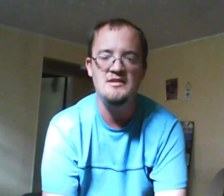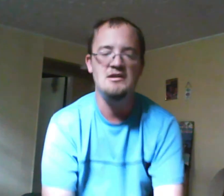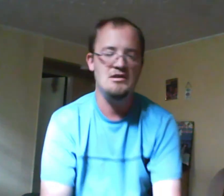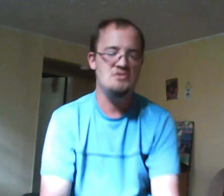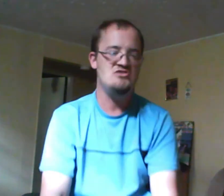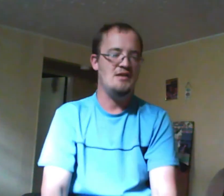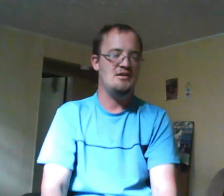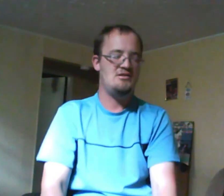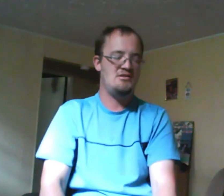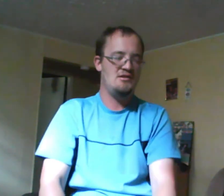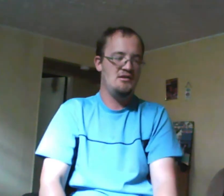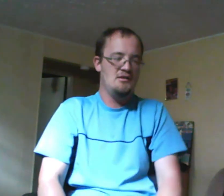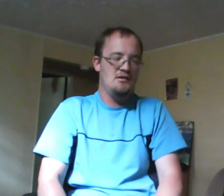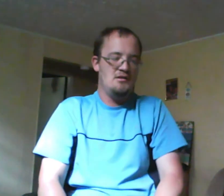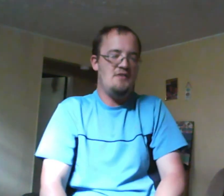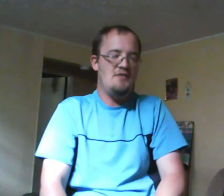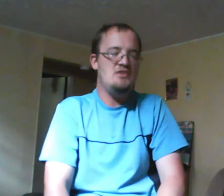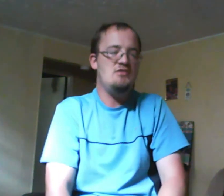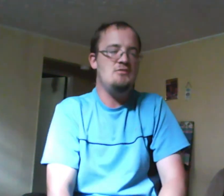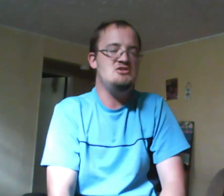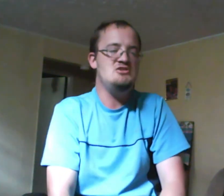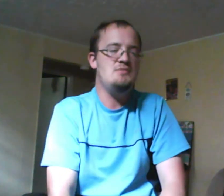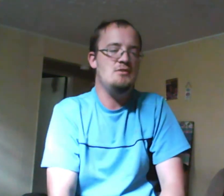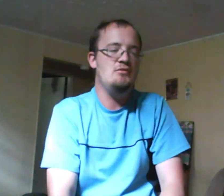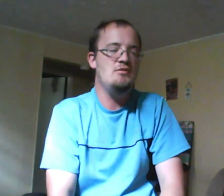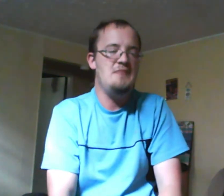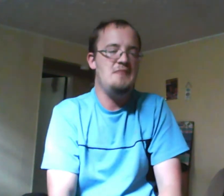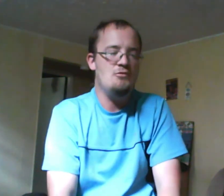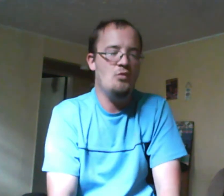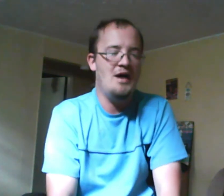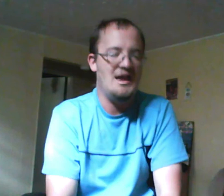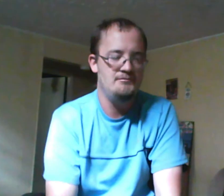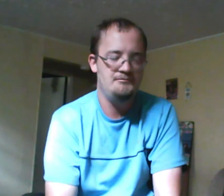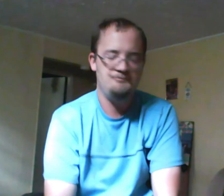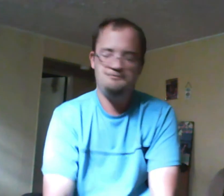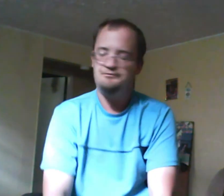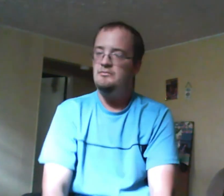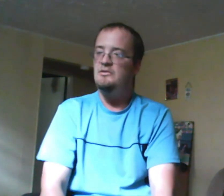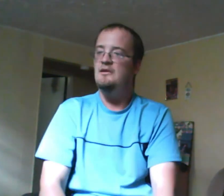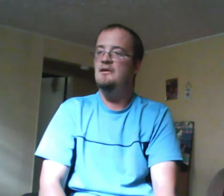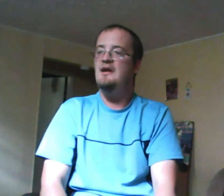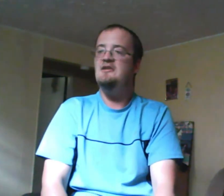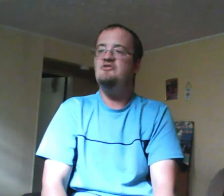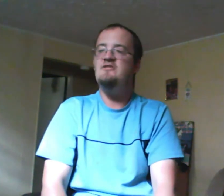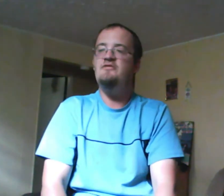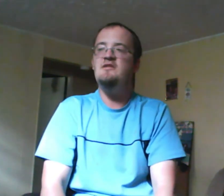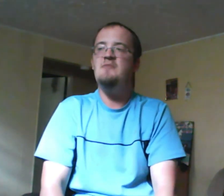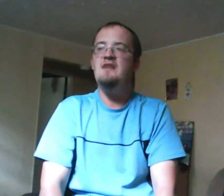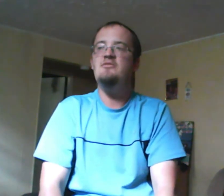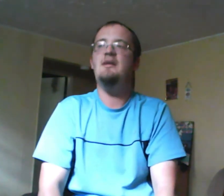jealous you have all these great relationships and you want to ruin me why and then Tristan forces Maya to apologize to him